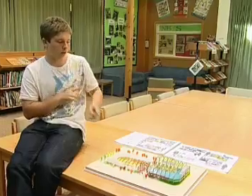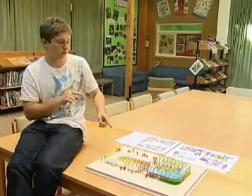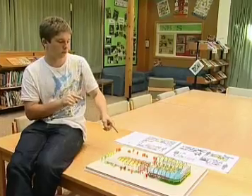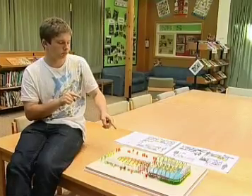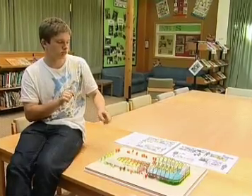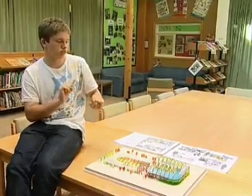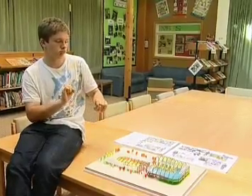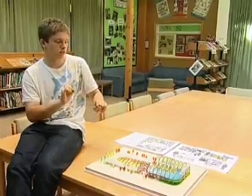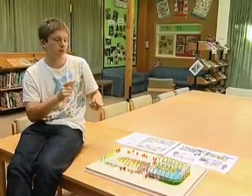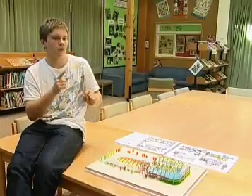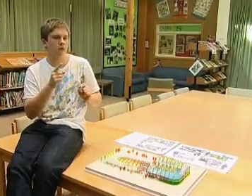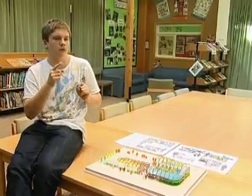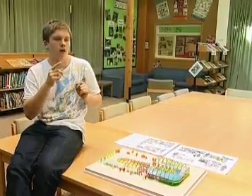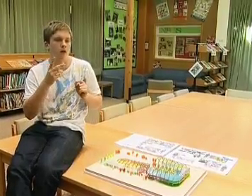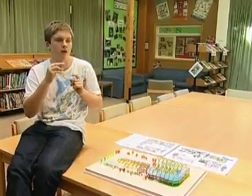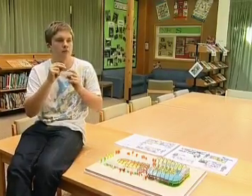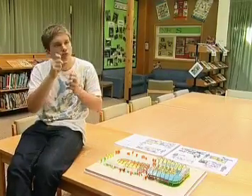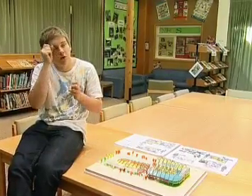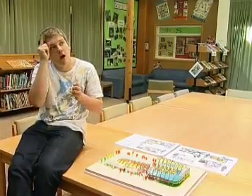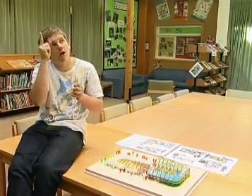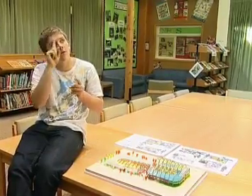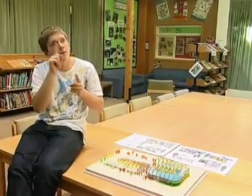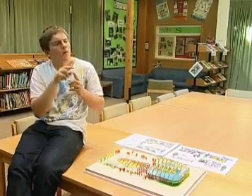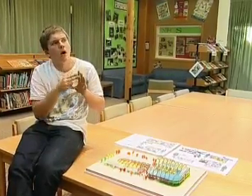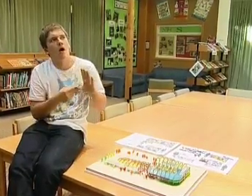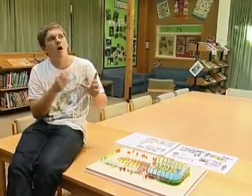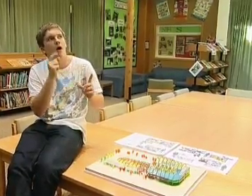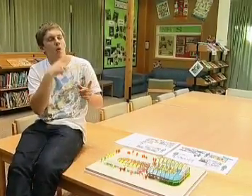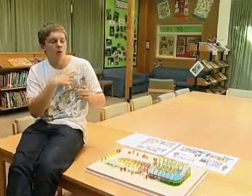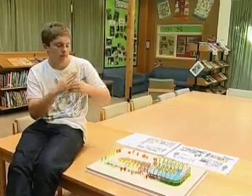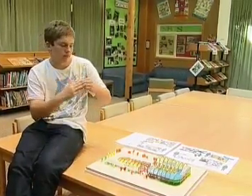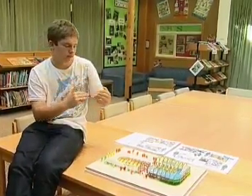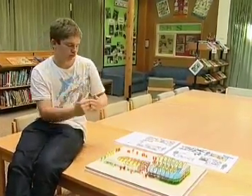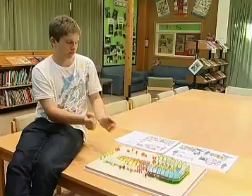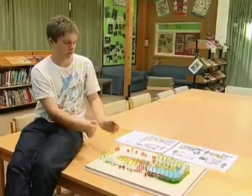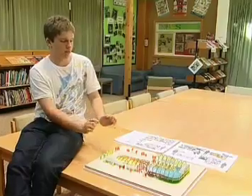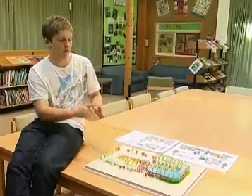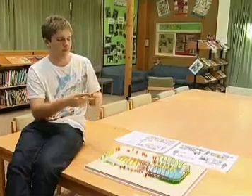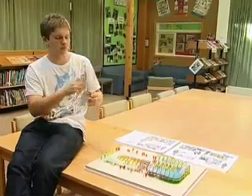People really like this, and the architects realised what we wanted.